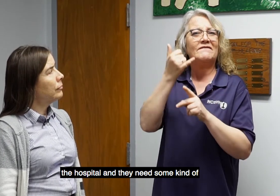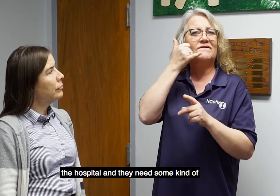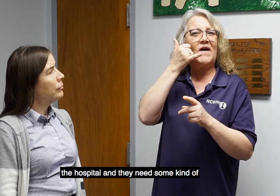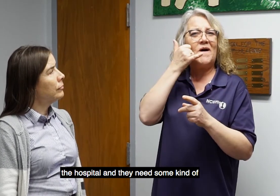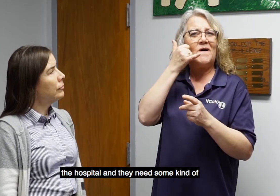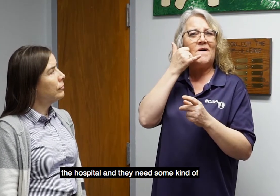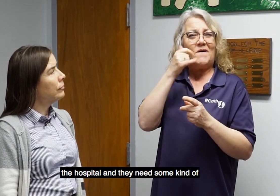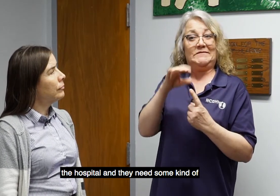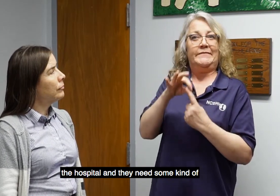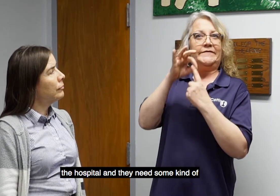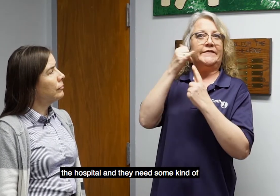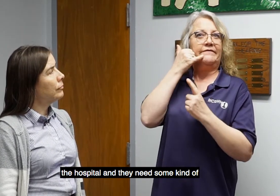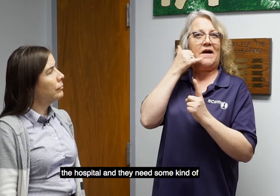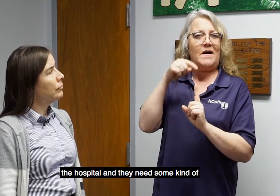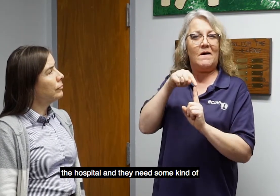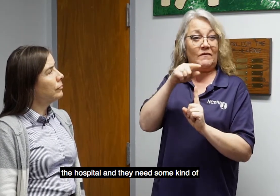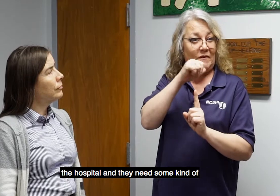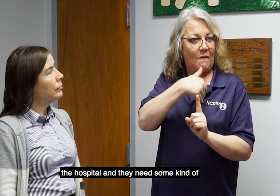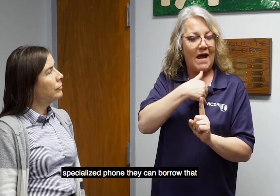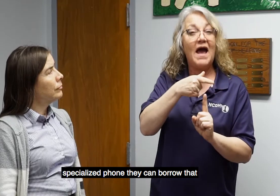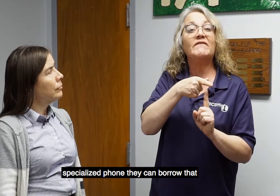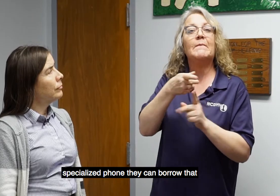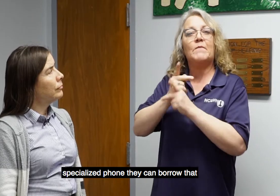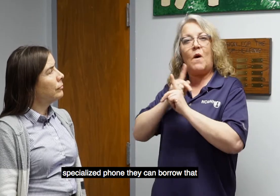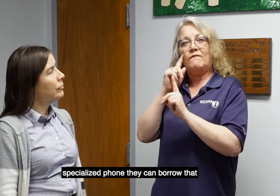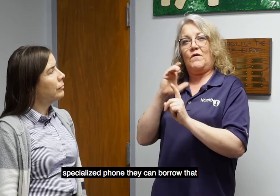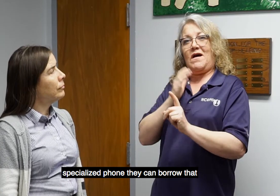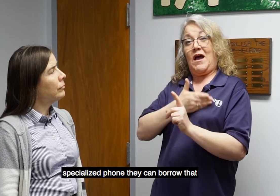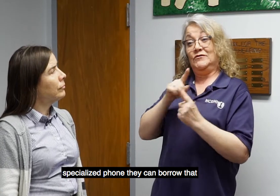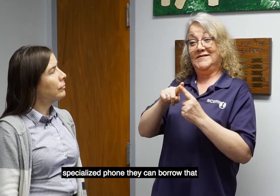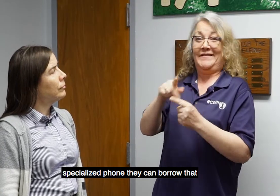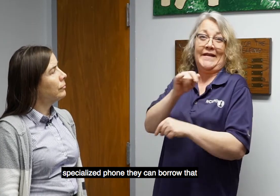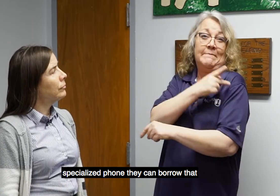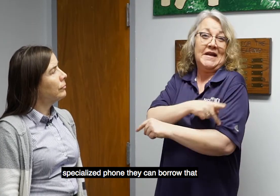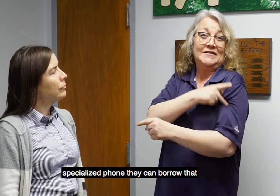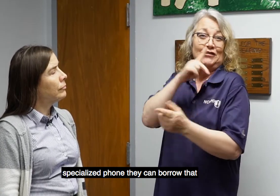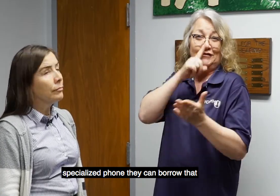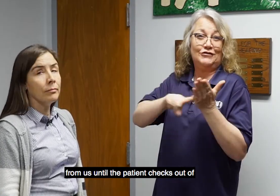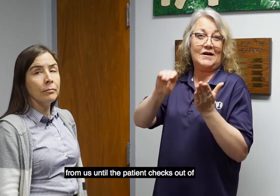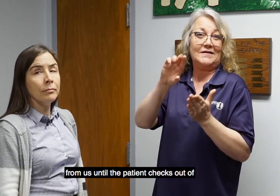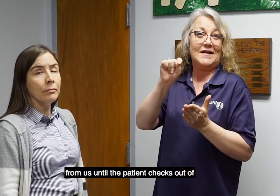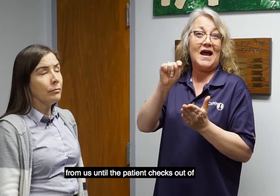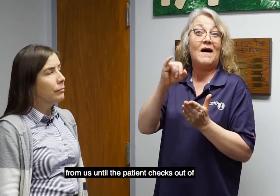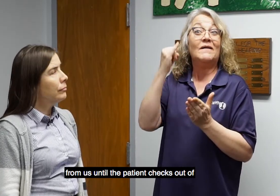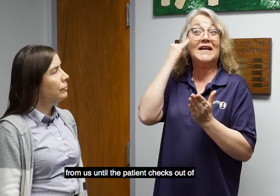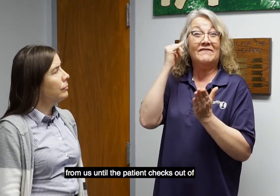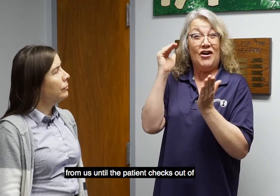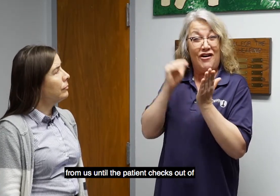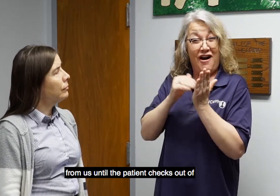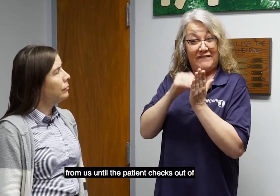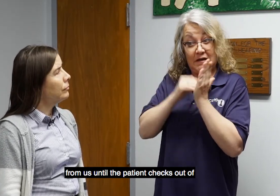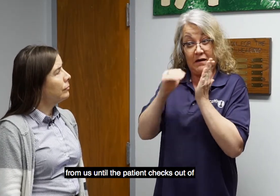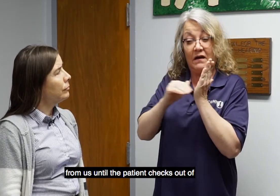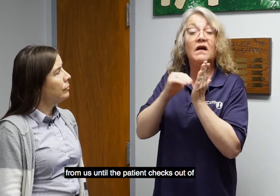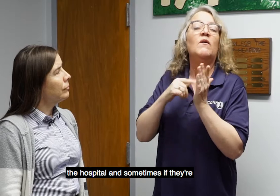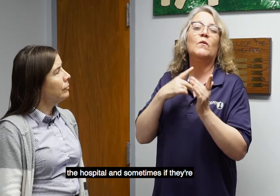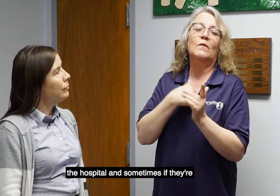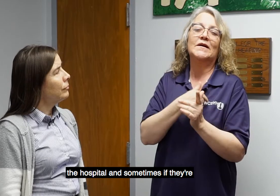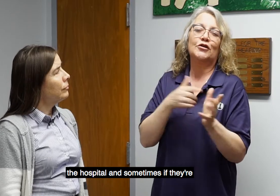and they need some kind of specialized phone. They can borrow that from us until the patient checks out of the hospital.